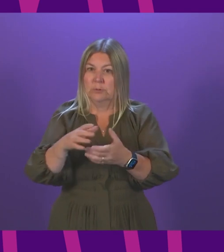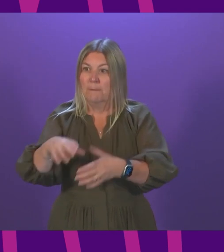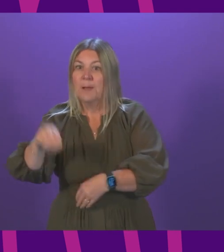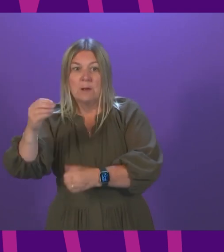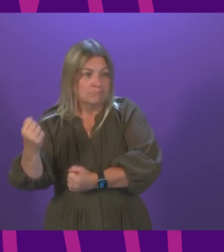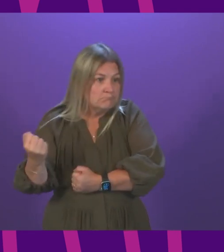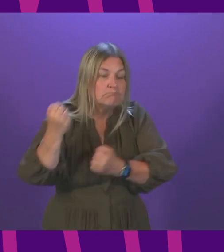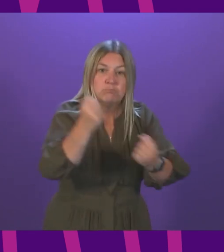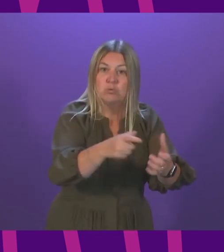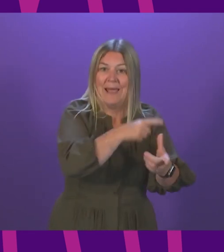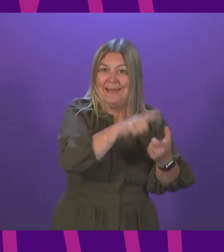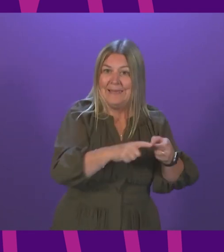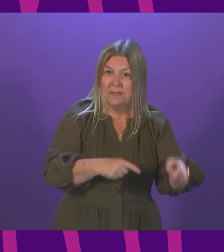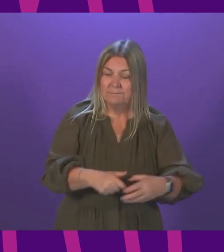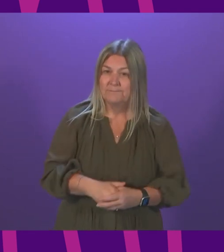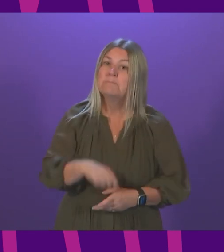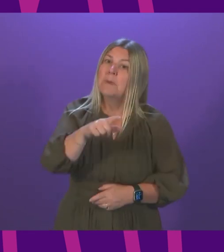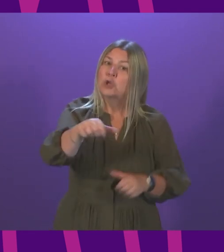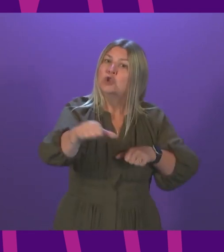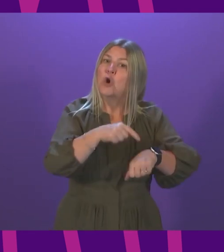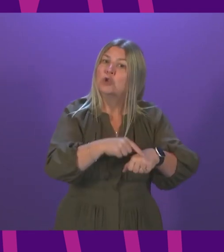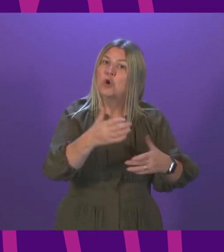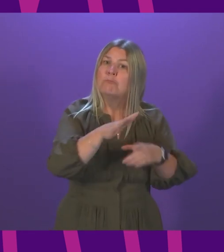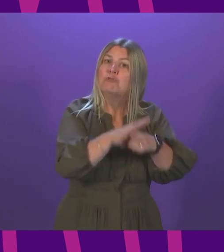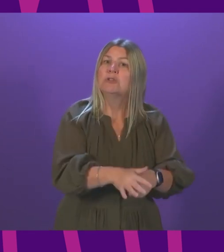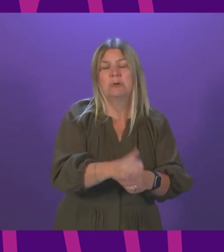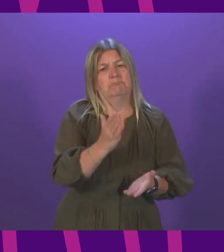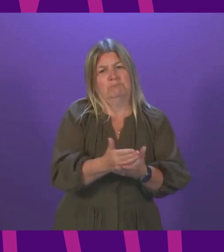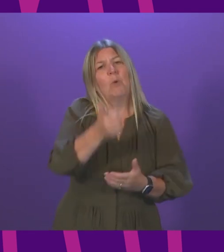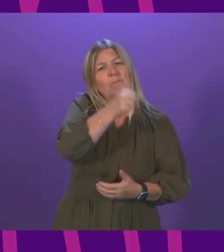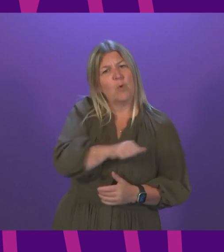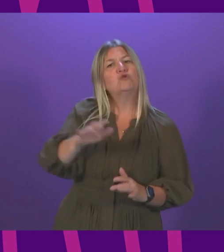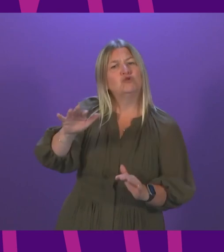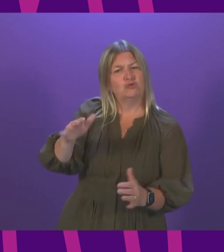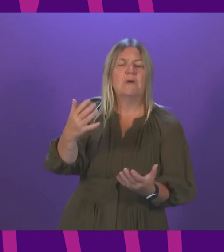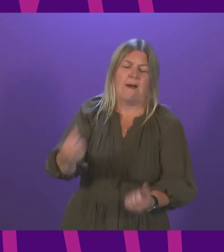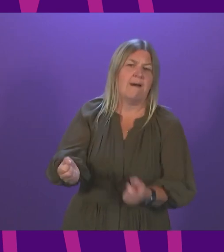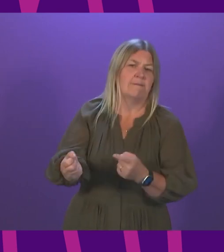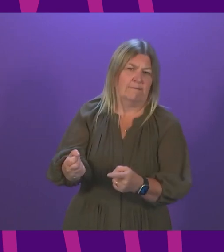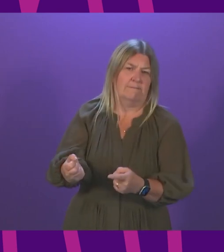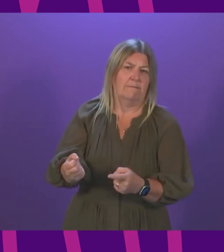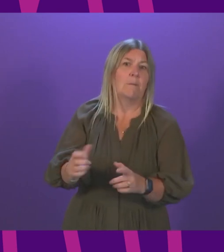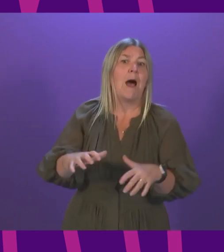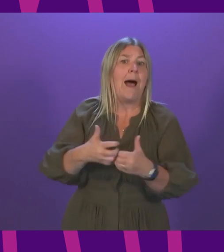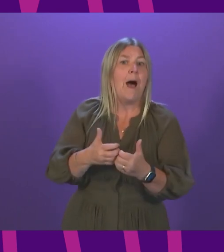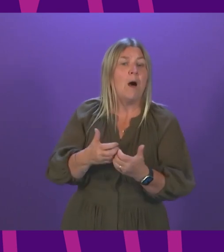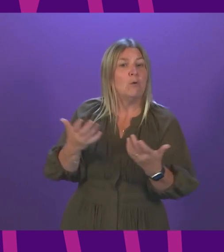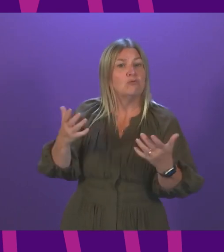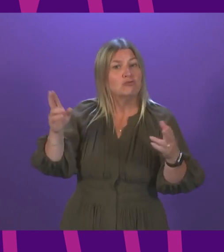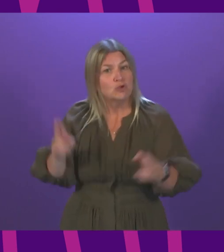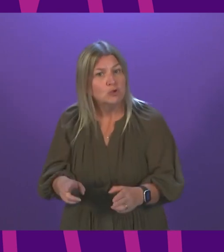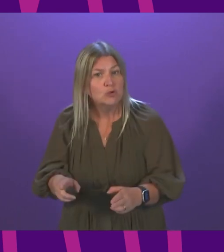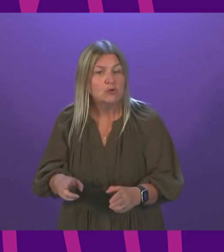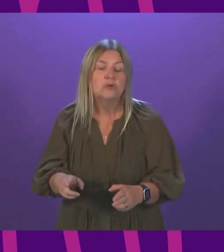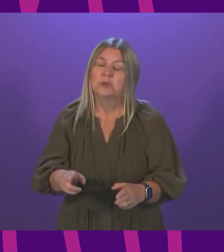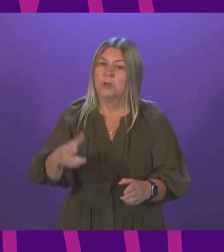In terms of the immediate, there are short-term pressures on the ambulance service that will only be relieved through the wider public and voluntary sector